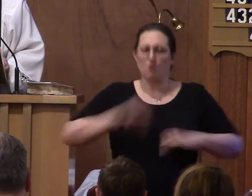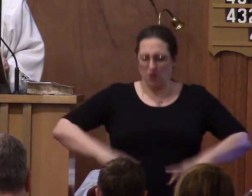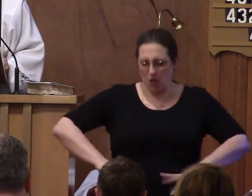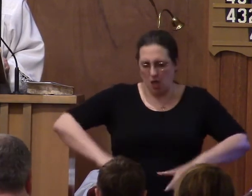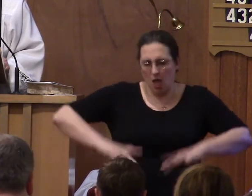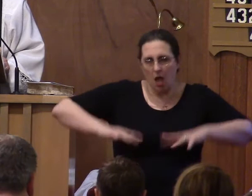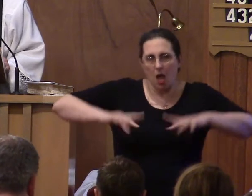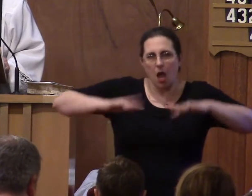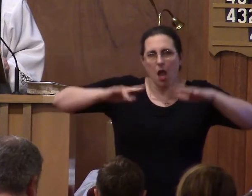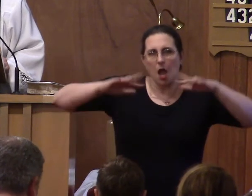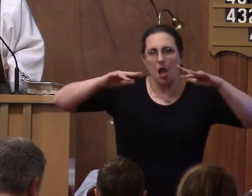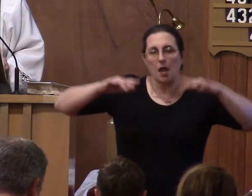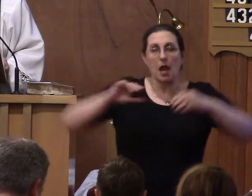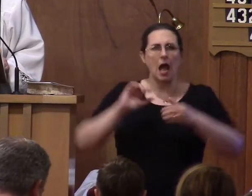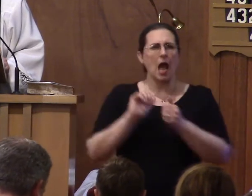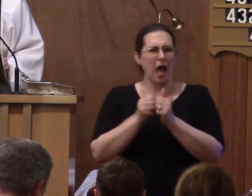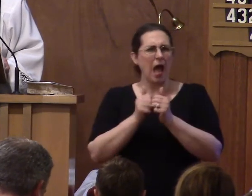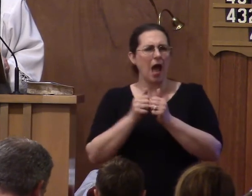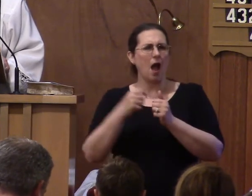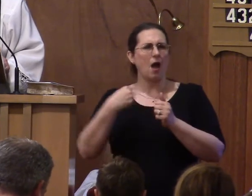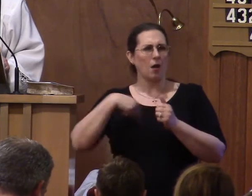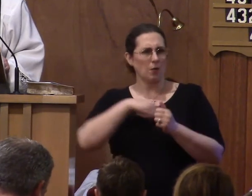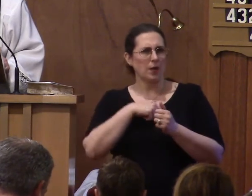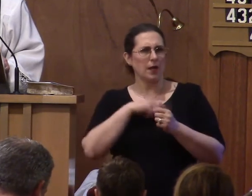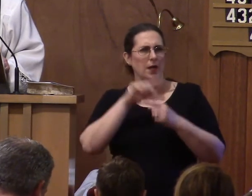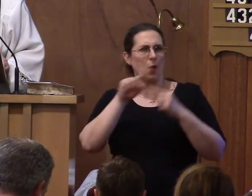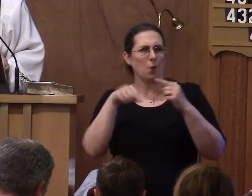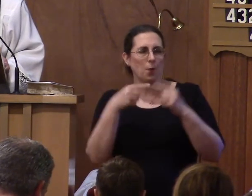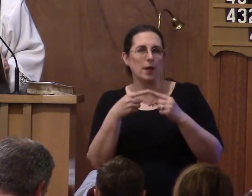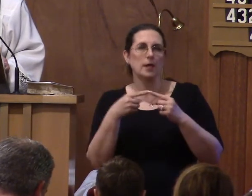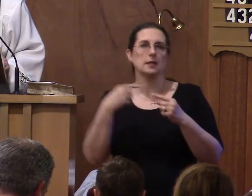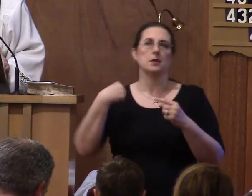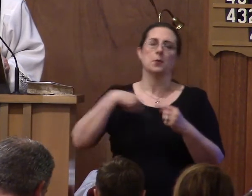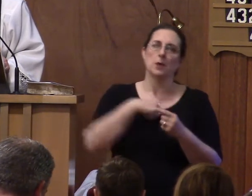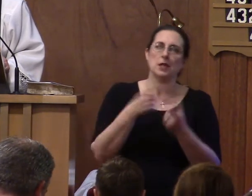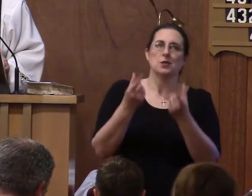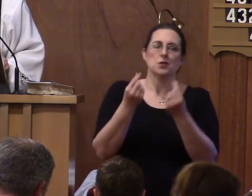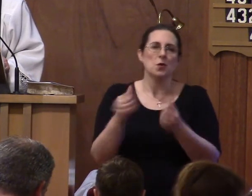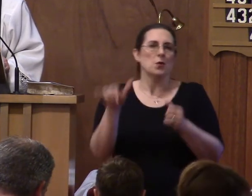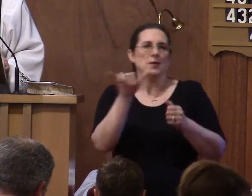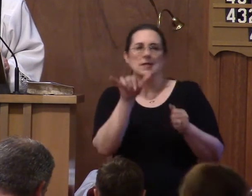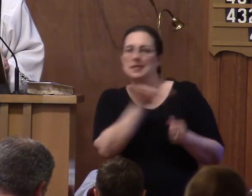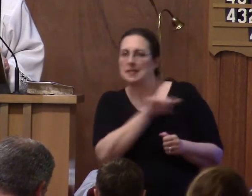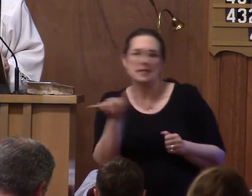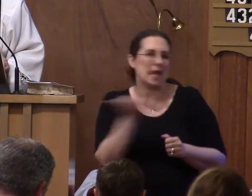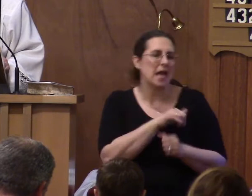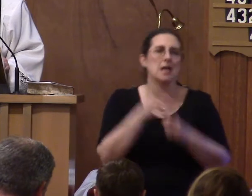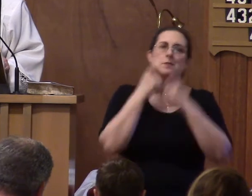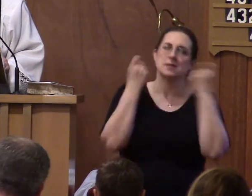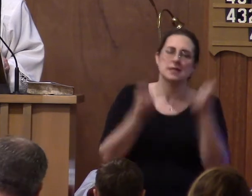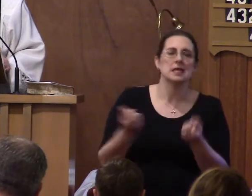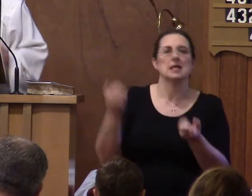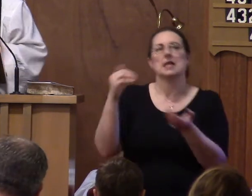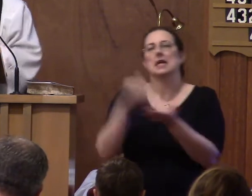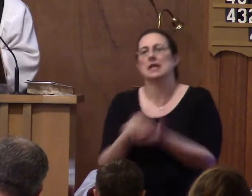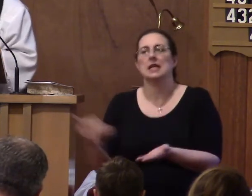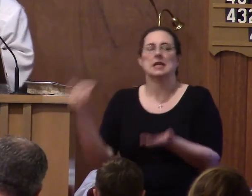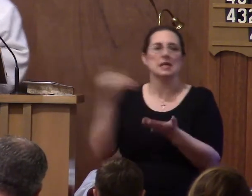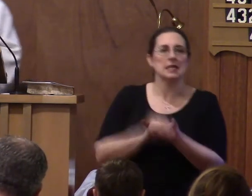How are we after we've fallen into the same temptation again and succumbed? You know that feeling like